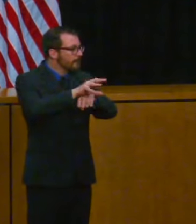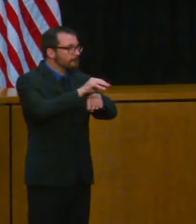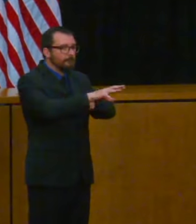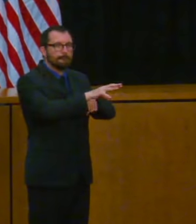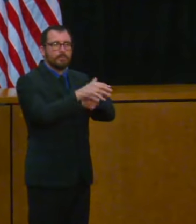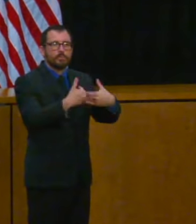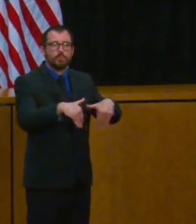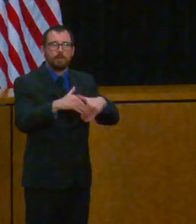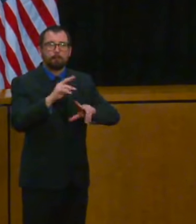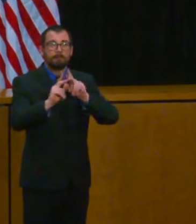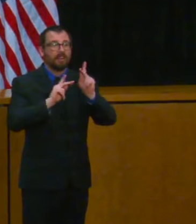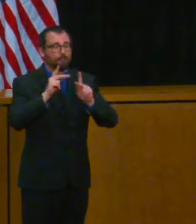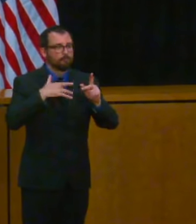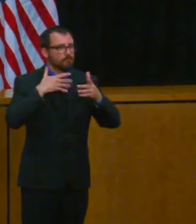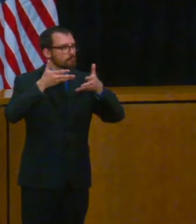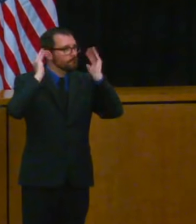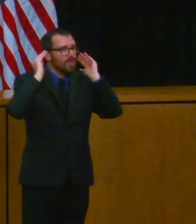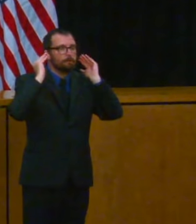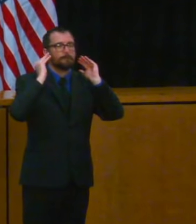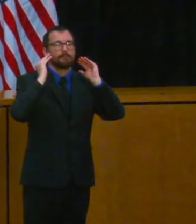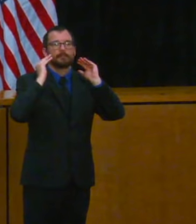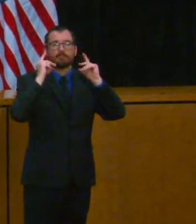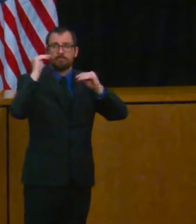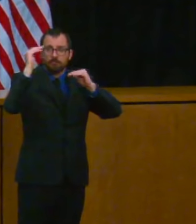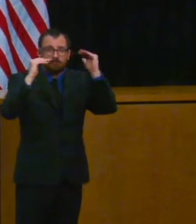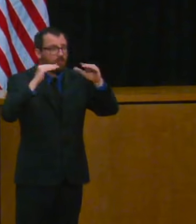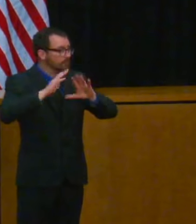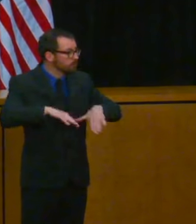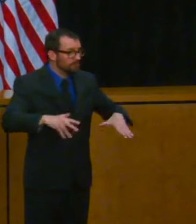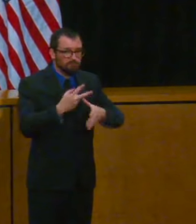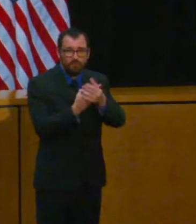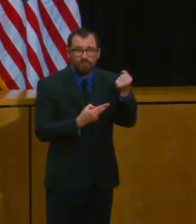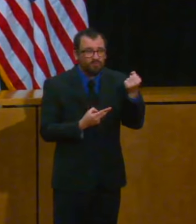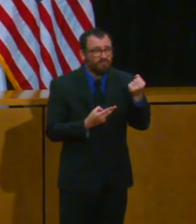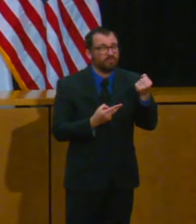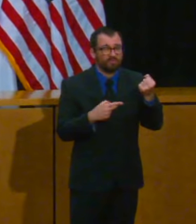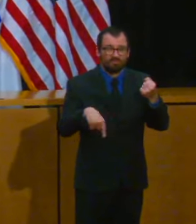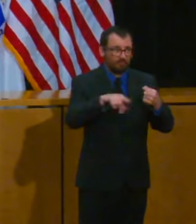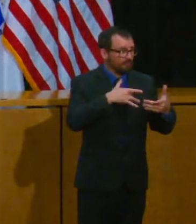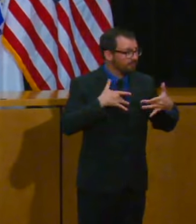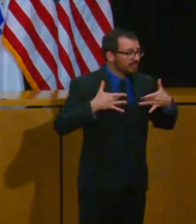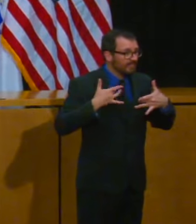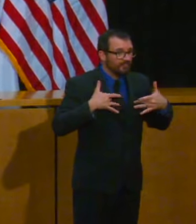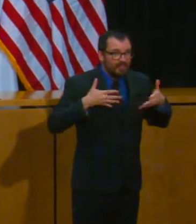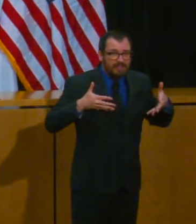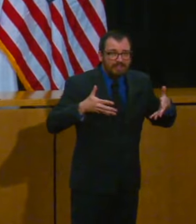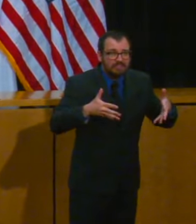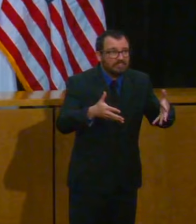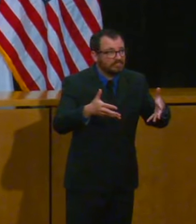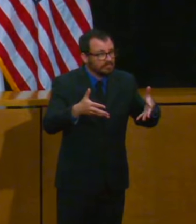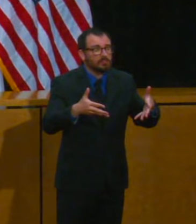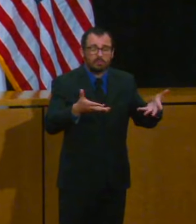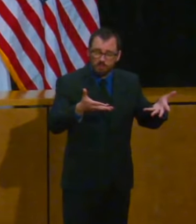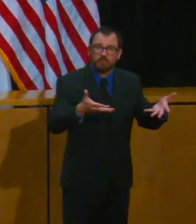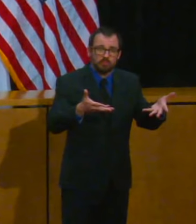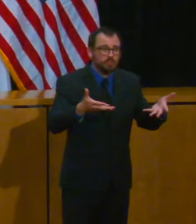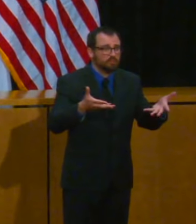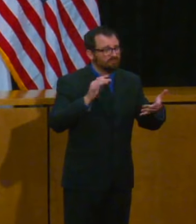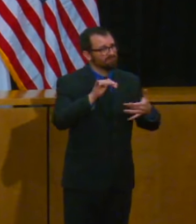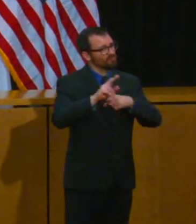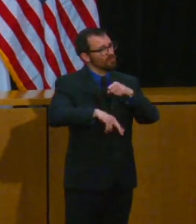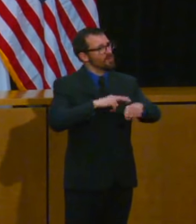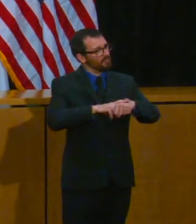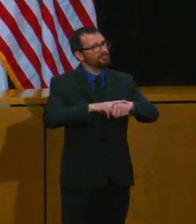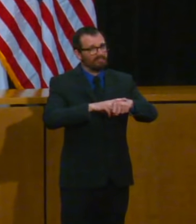children in all of us COVID-19 as we all know has affected our daily life and it can affect both our